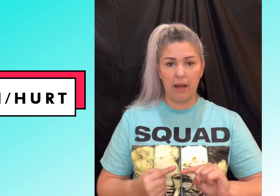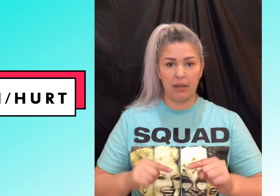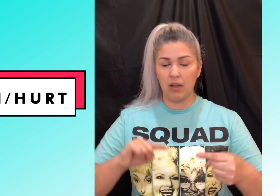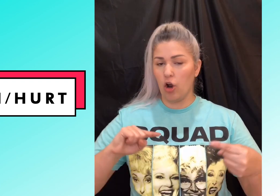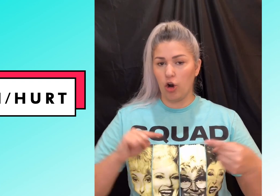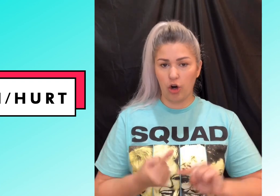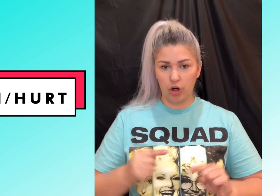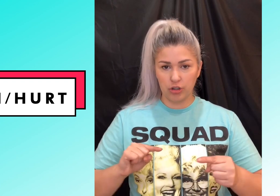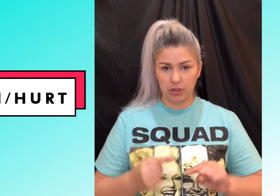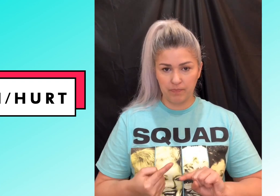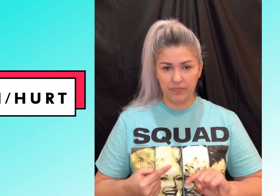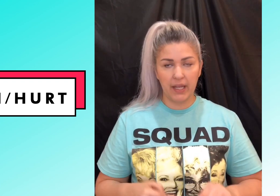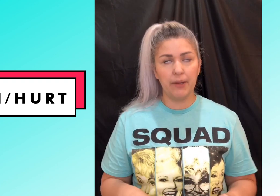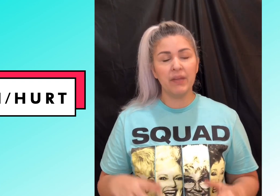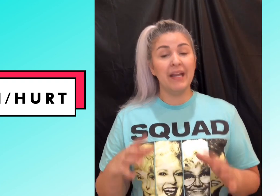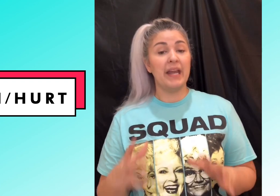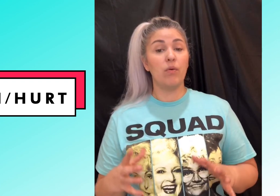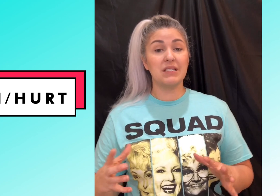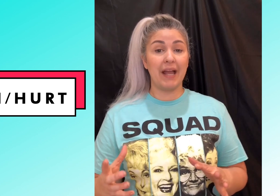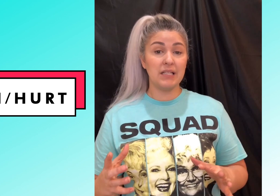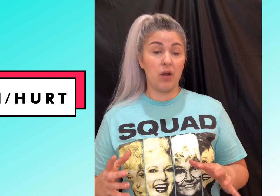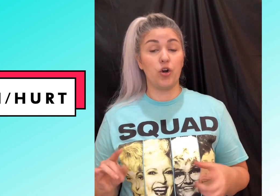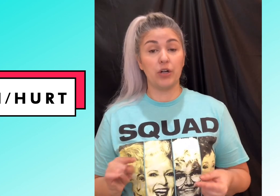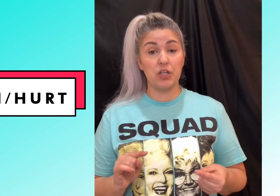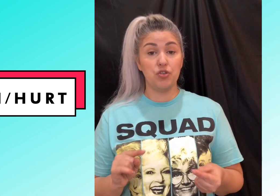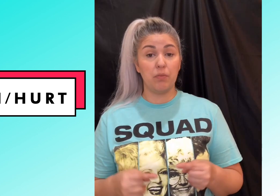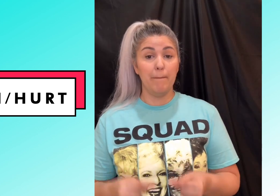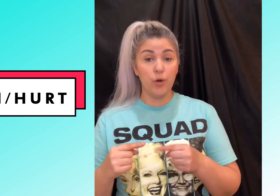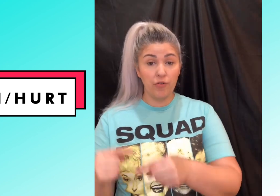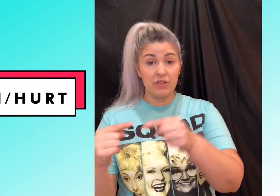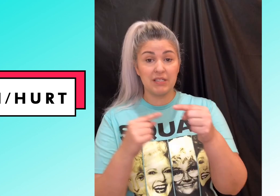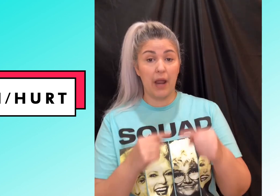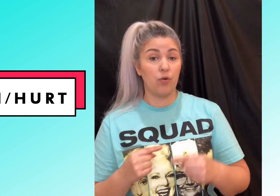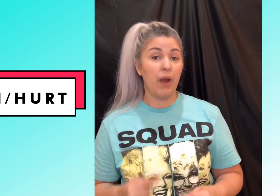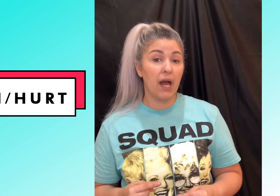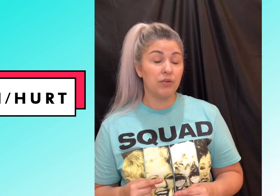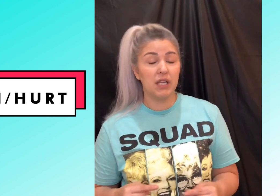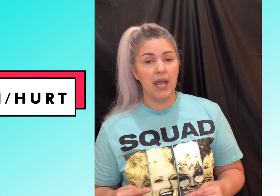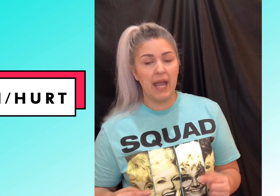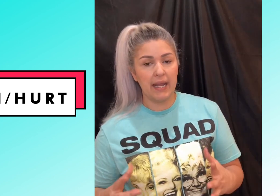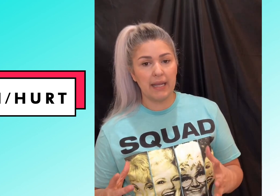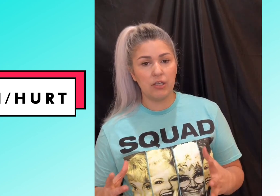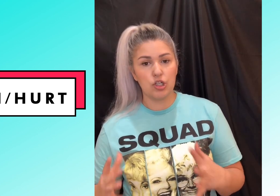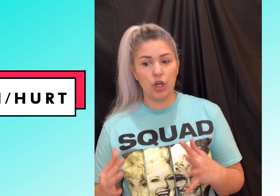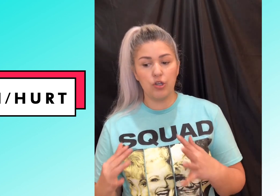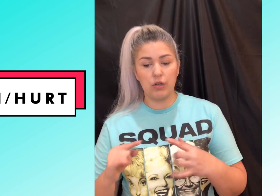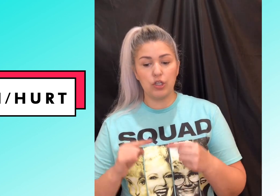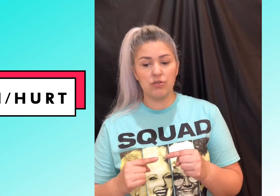happy hurt hey now what's nice about hurt is you move the sign around and it can show you can use